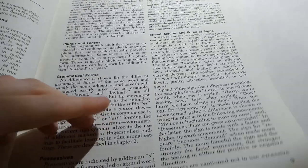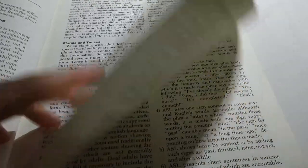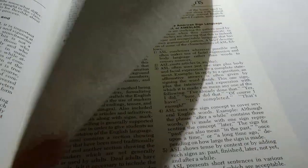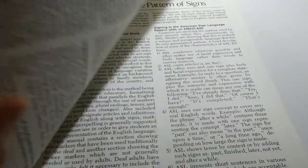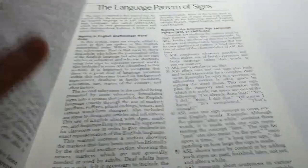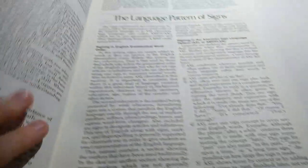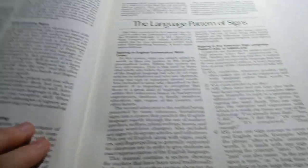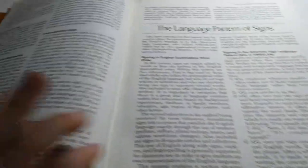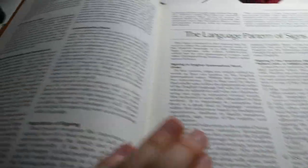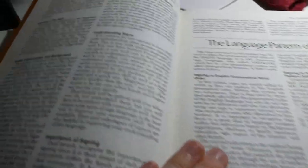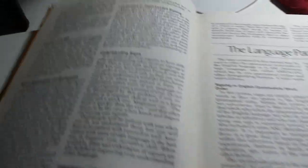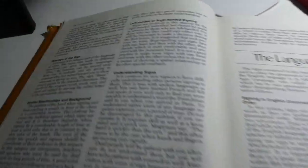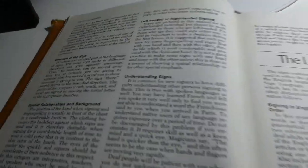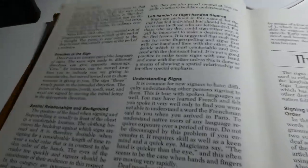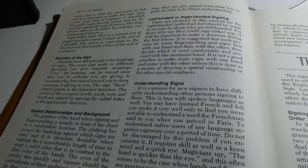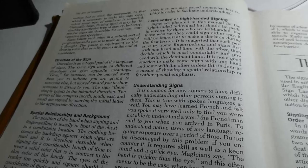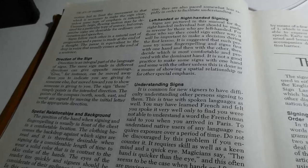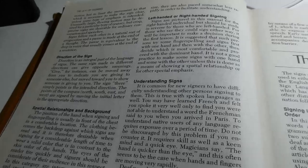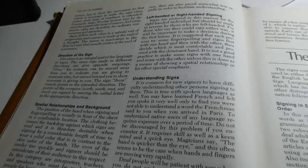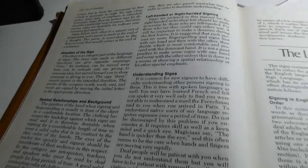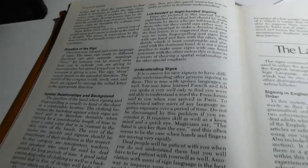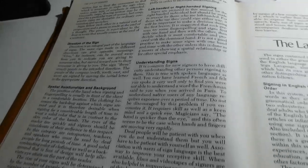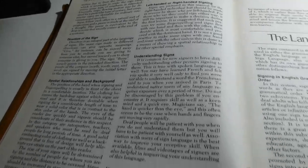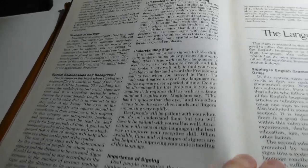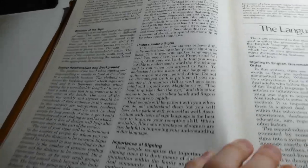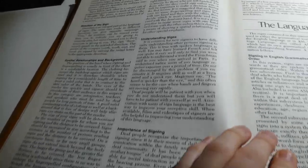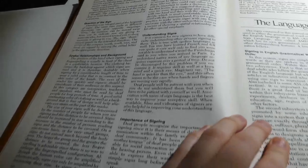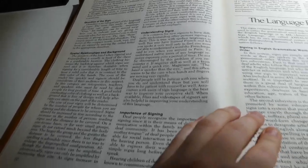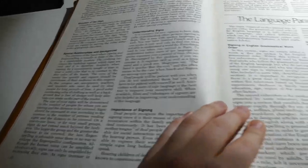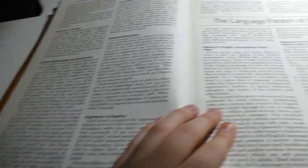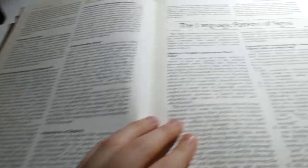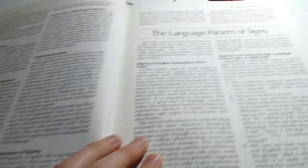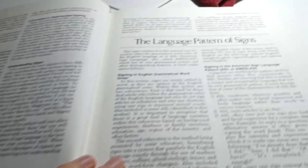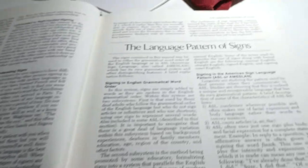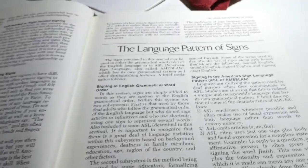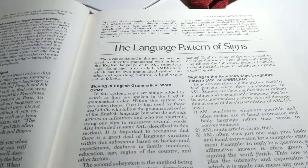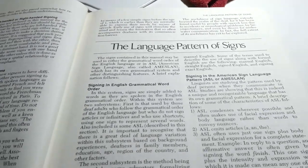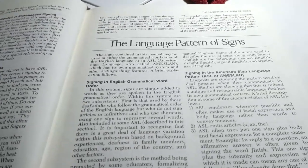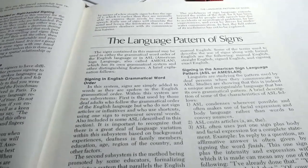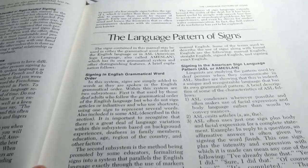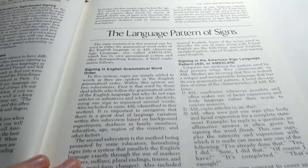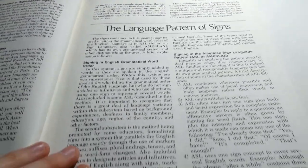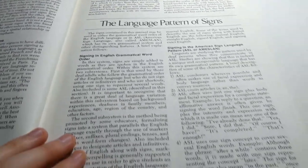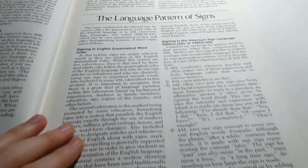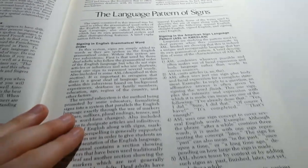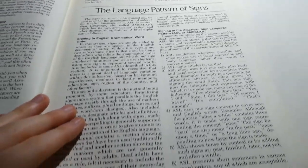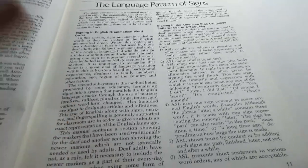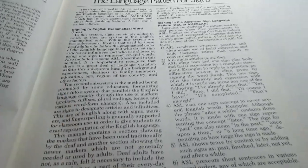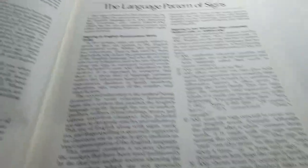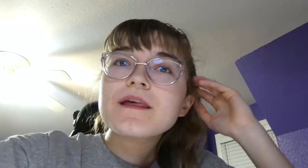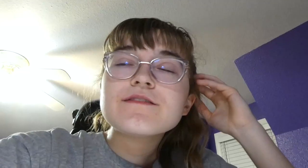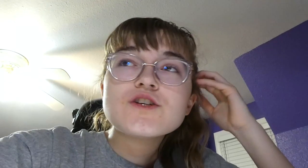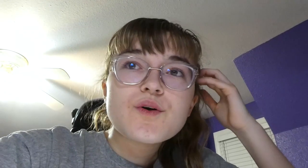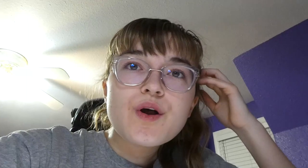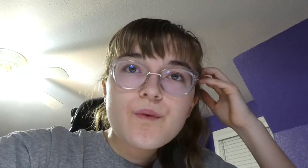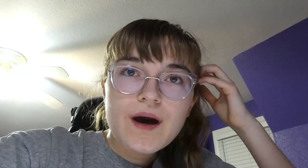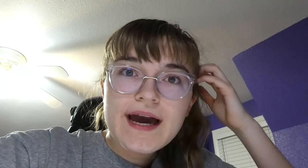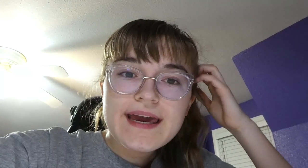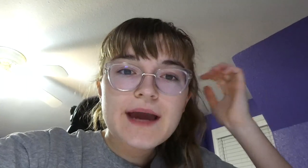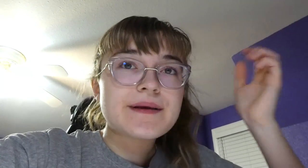science of the language. Do you guys know how excited I am for this? I am so freaking excited for this. If you don't know why I'm